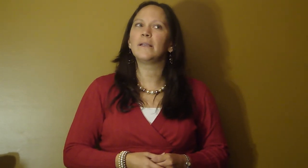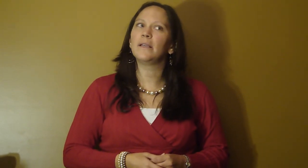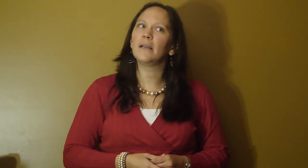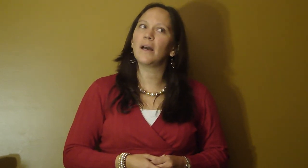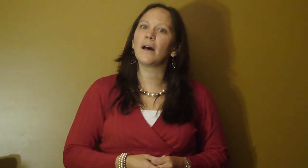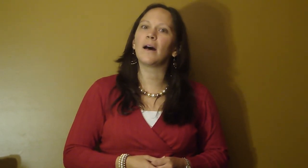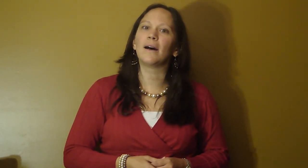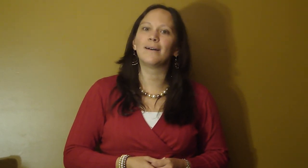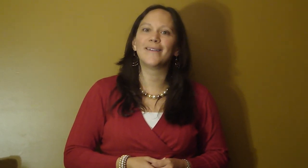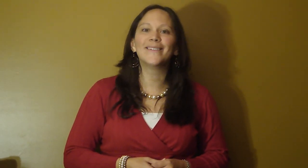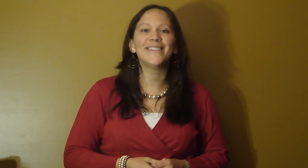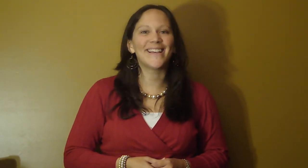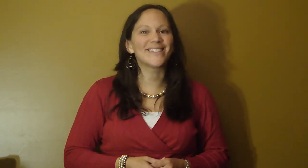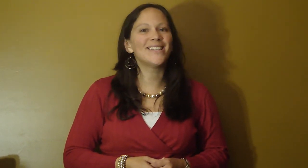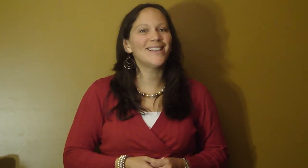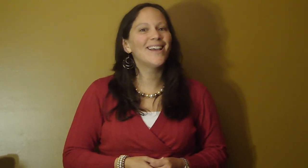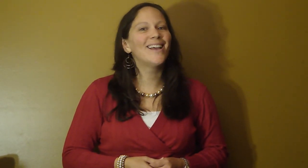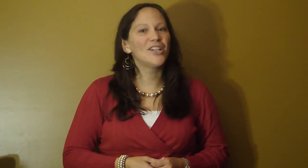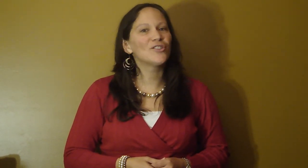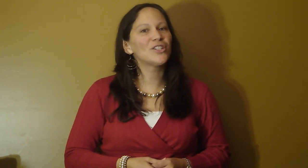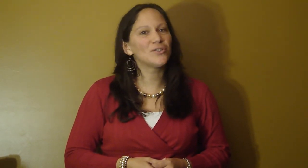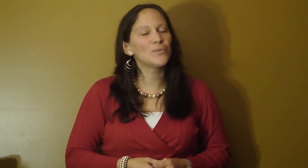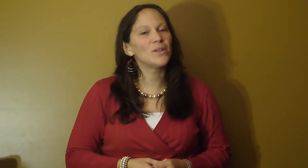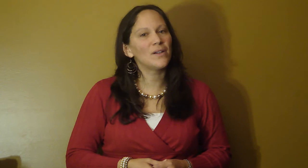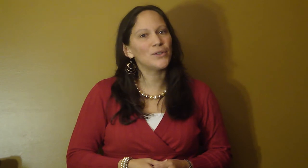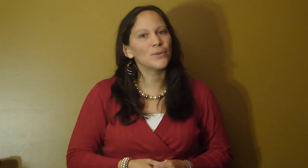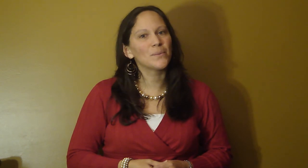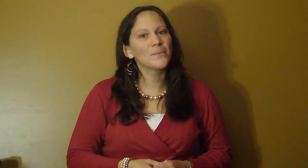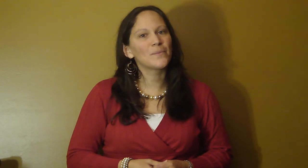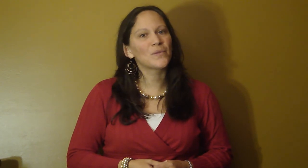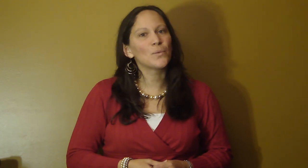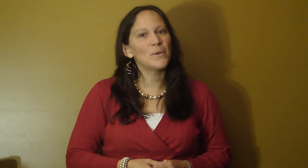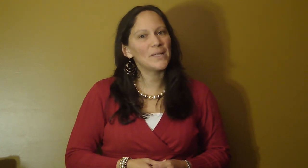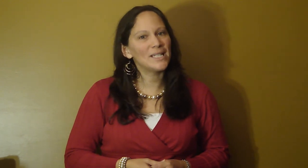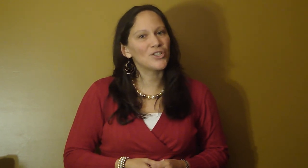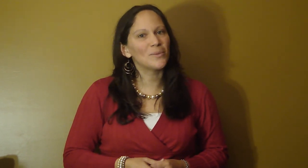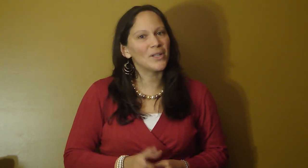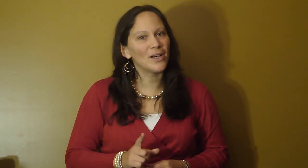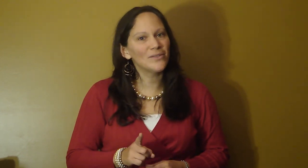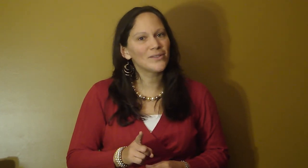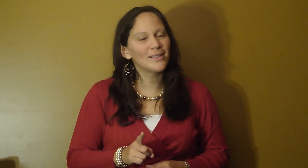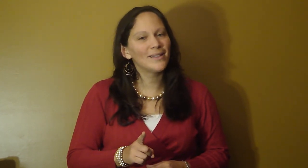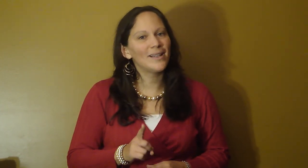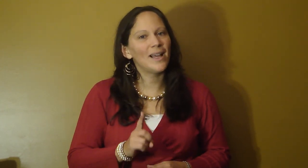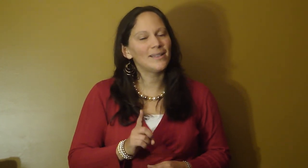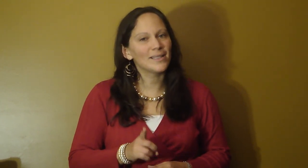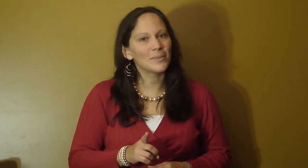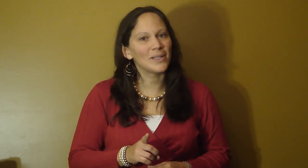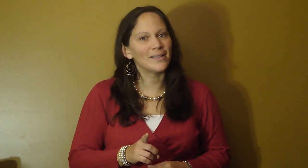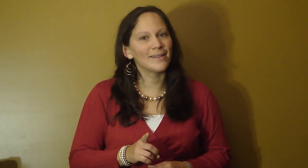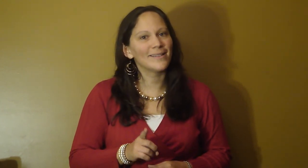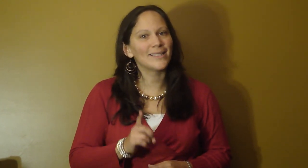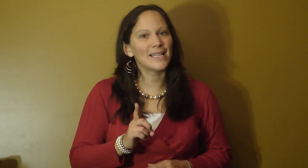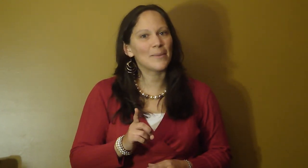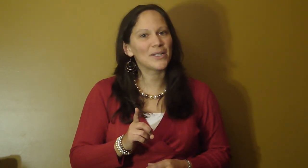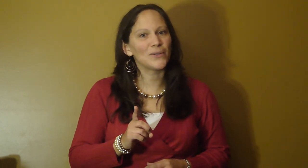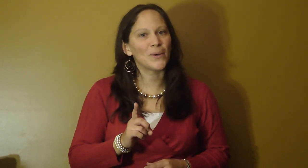Yeah. Yeah, see? Your children will love you when we teach them love and discipline. The dynamic duo.